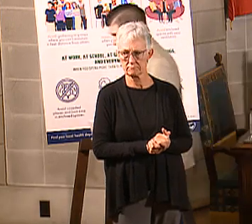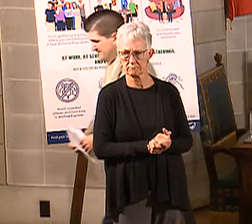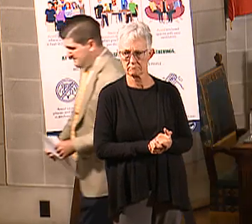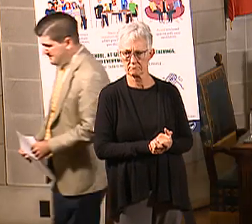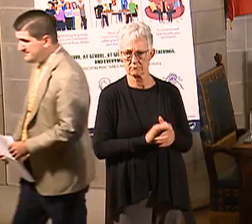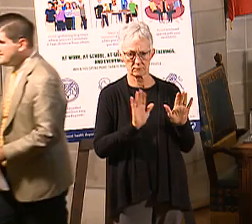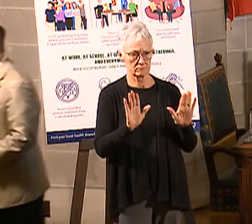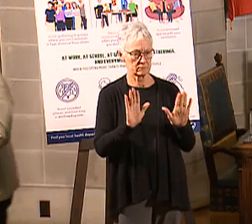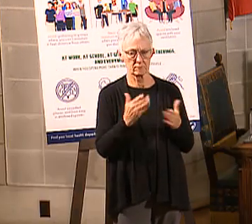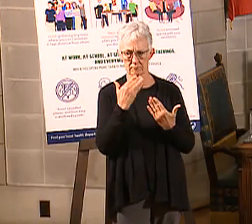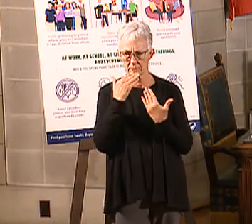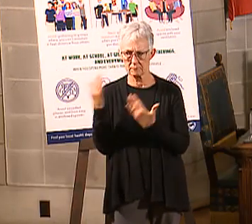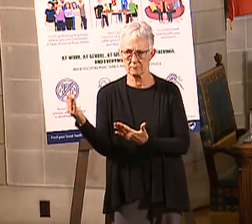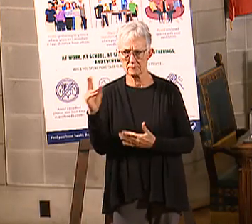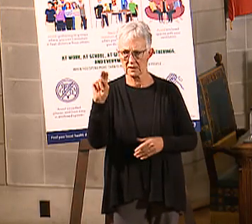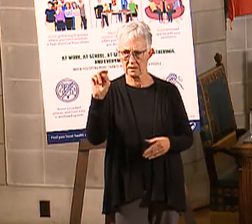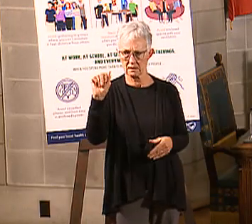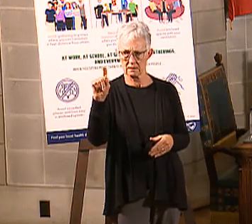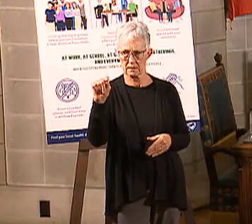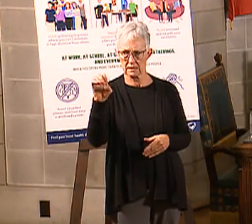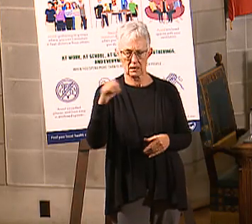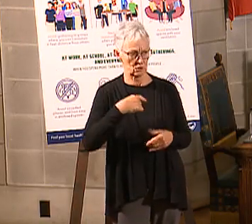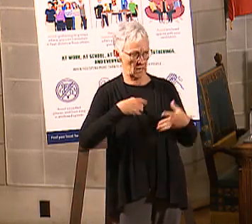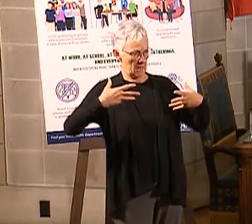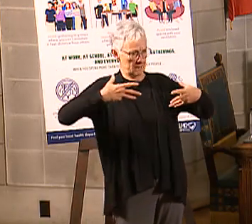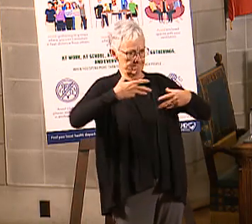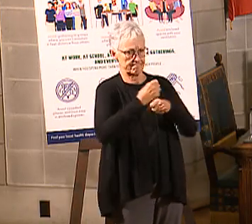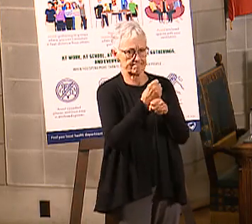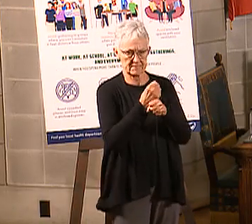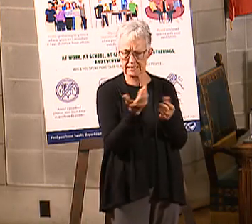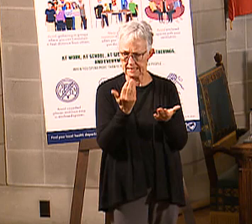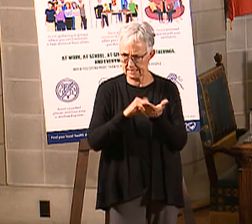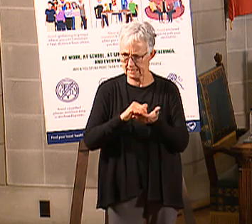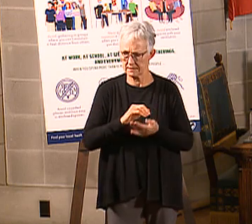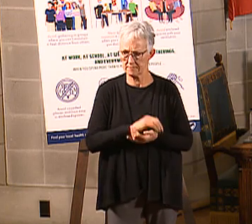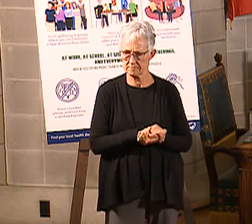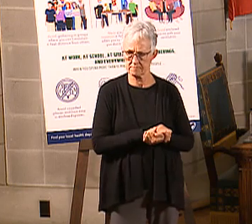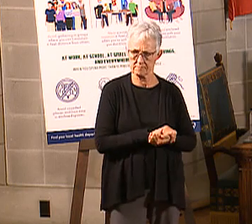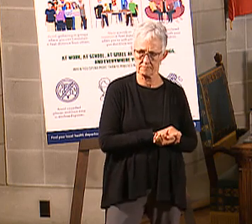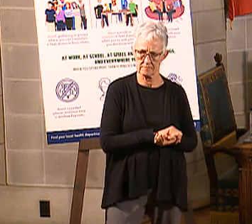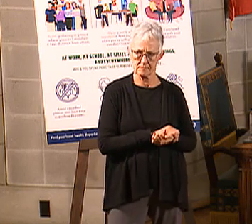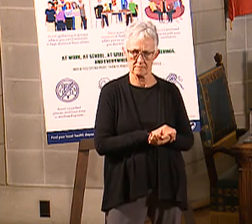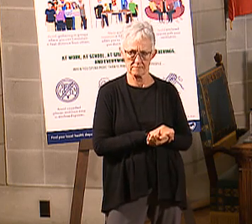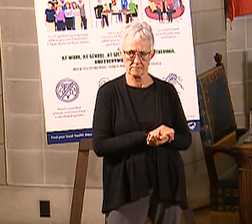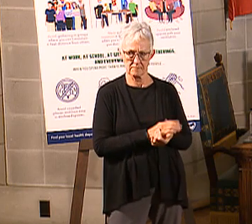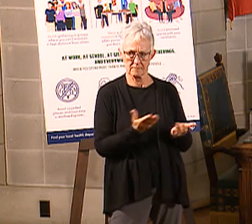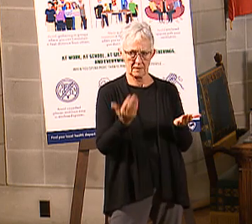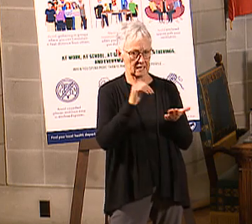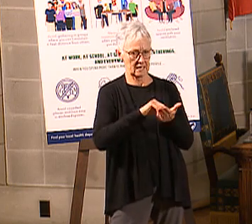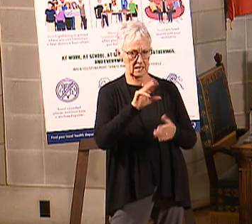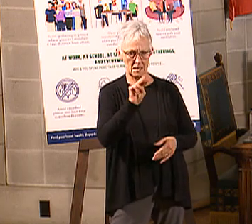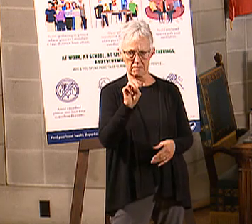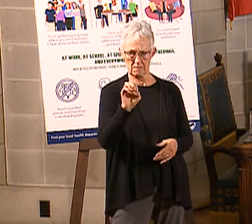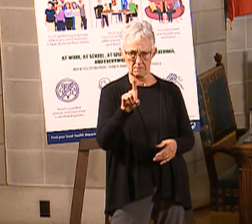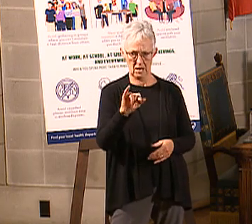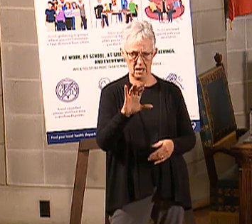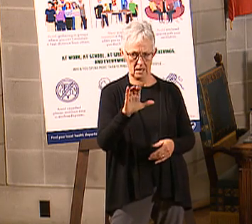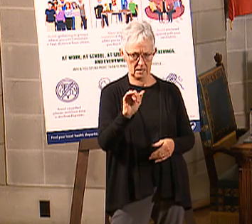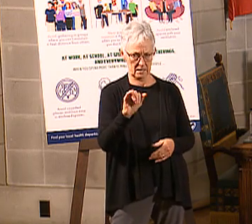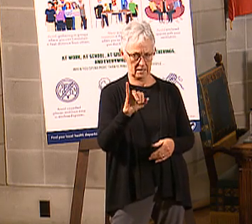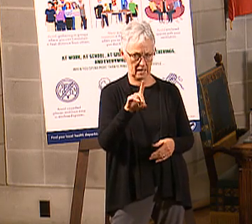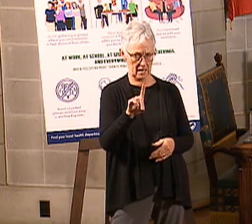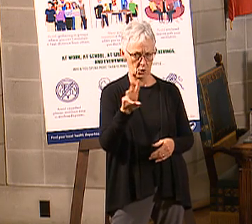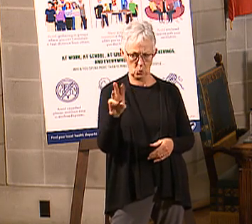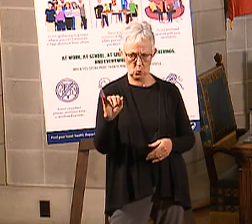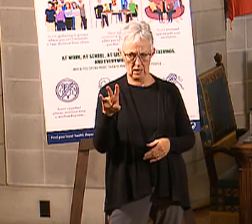Great. Thank you very much, Nate. Maybe I can just recap a little bit here then. So again, the Medicaid waiver that we thought we were going